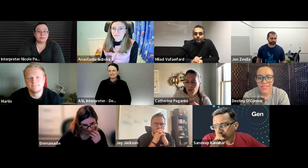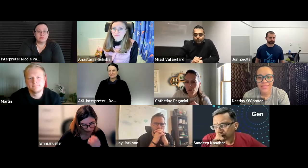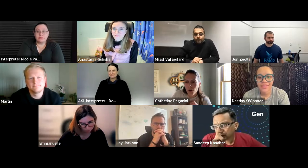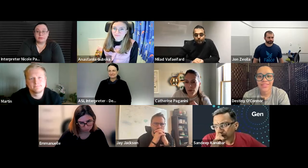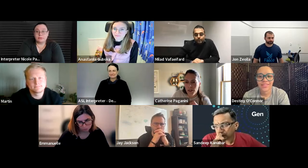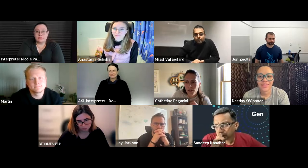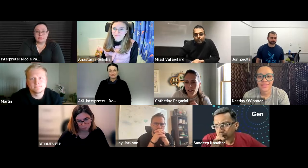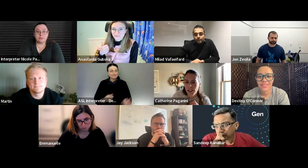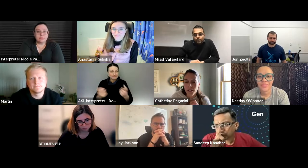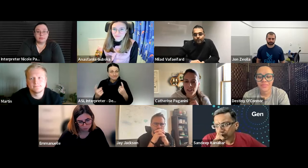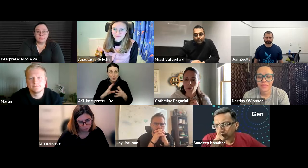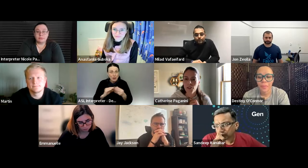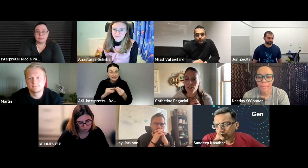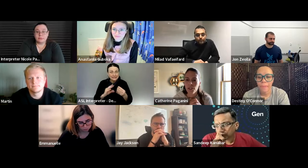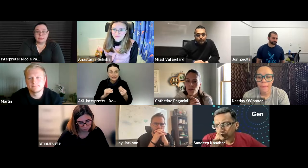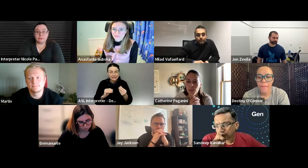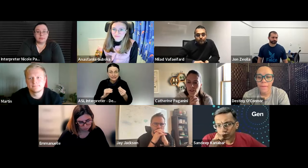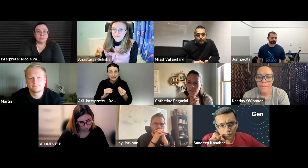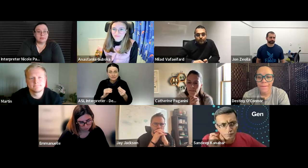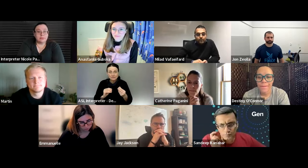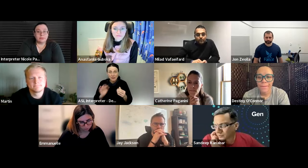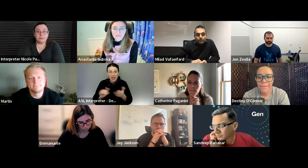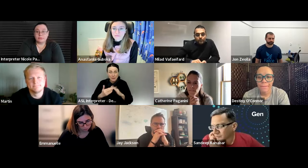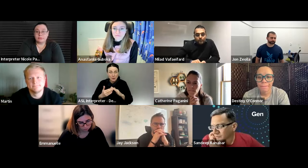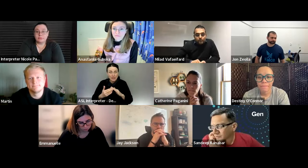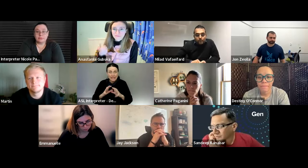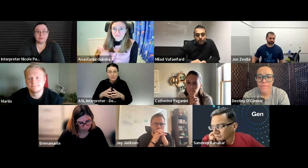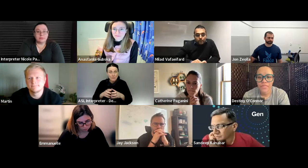any questions or comments regarding the community groups